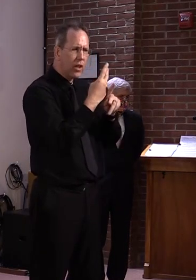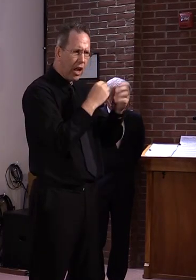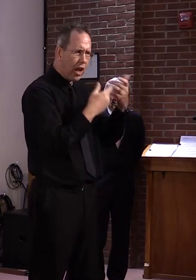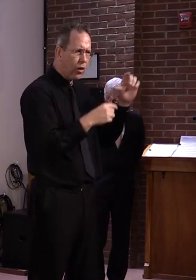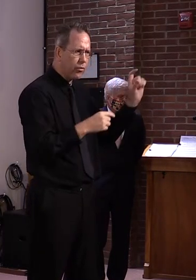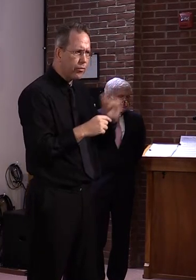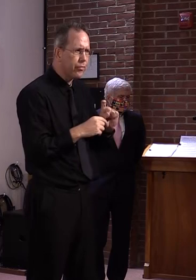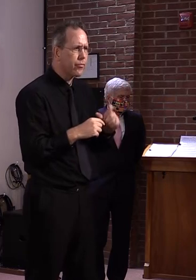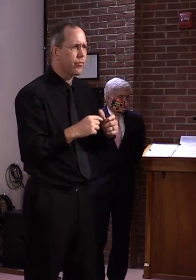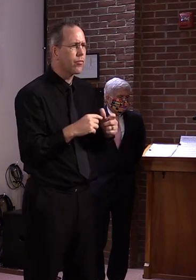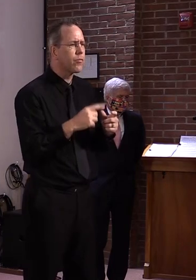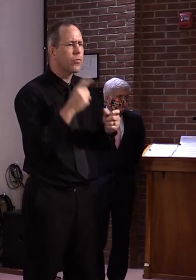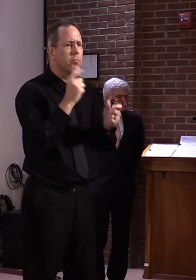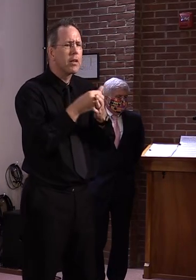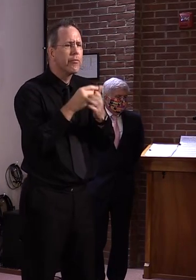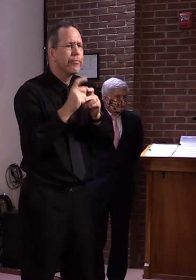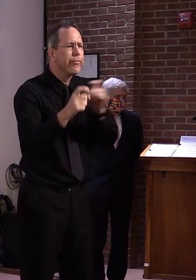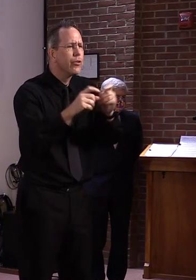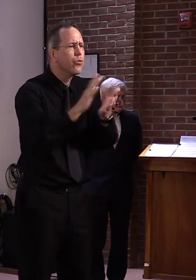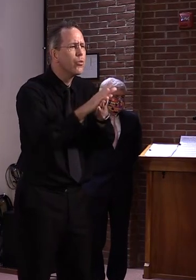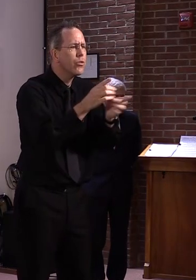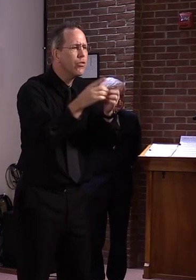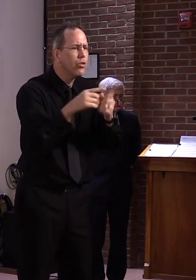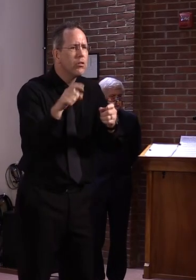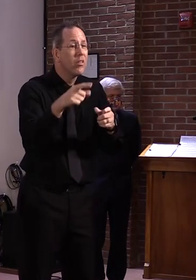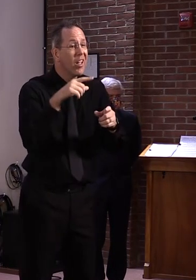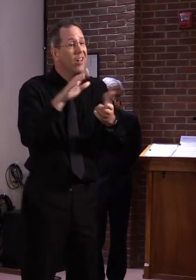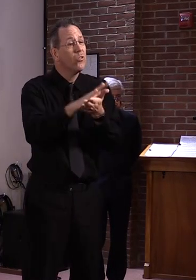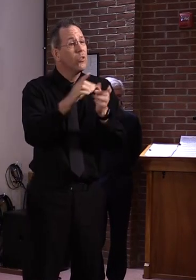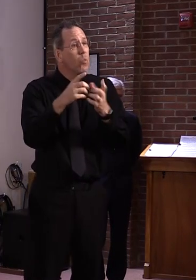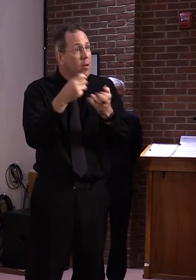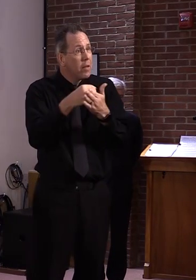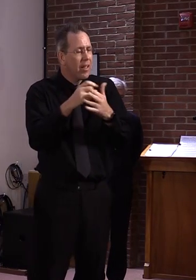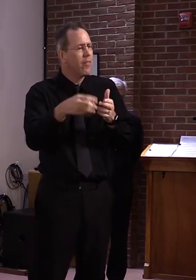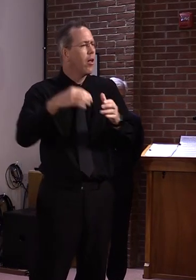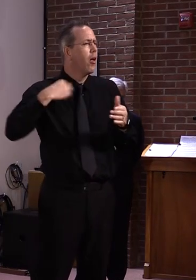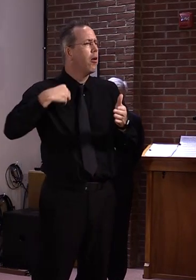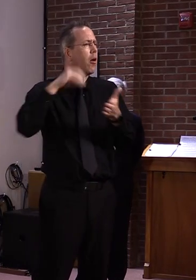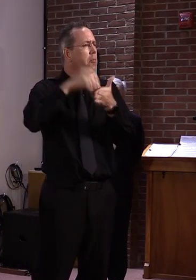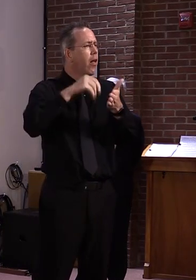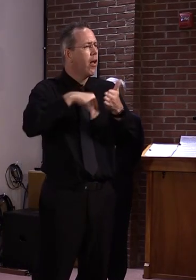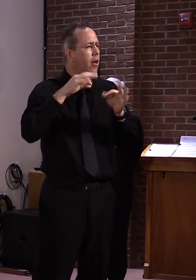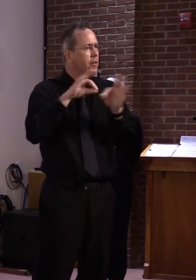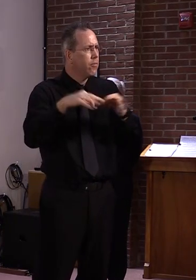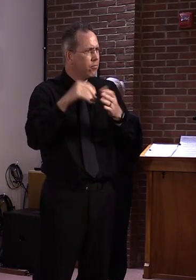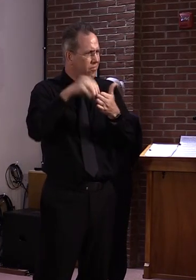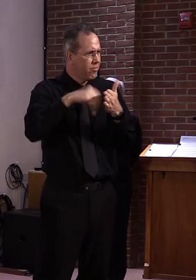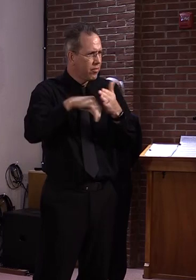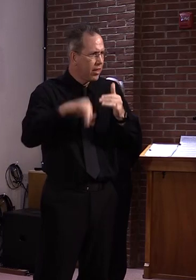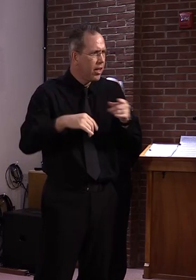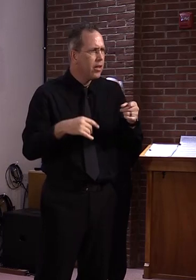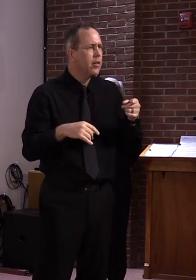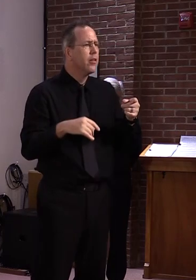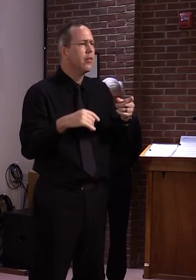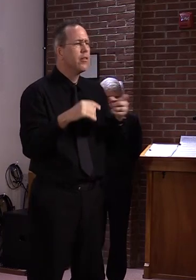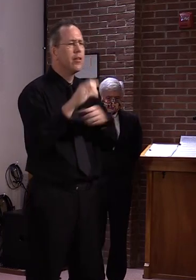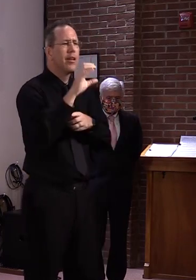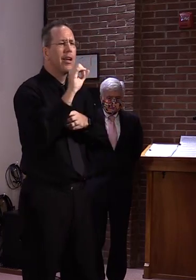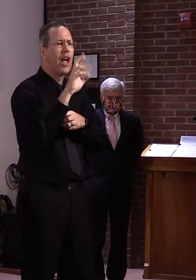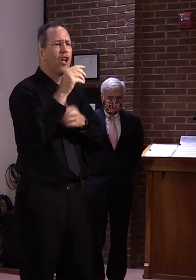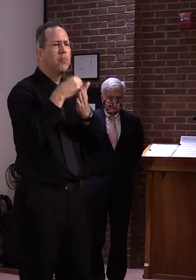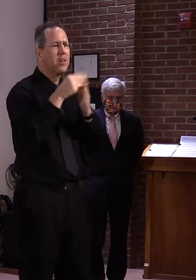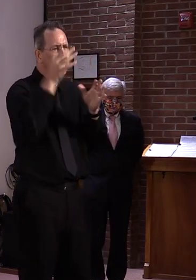we'll have additional funds. But the immediate needs for reopening schools will be met through the coronavirus relief funds appropriated by the